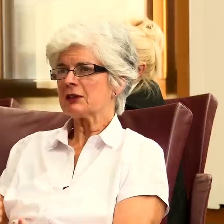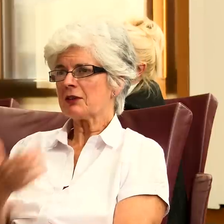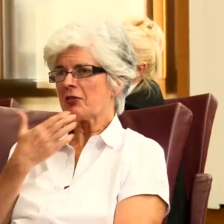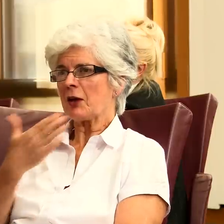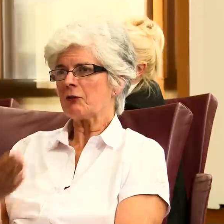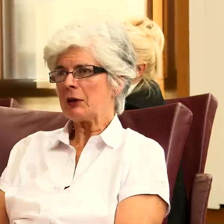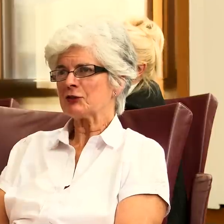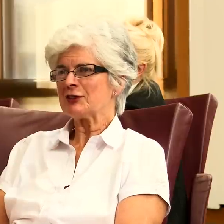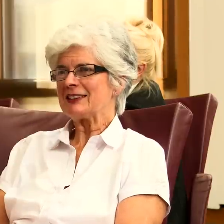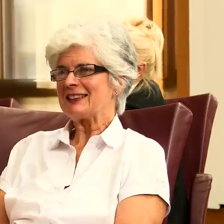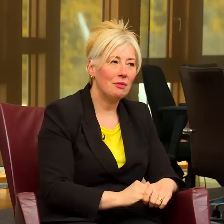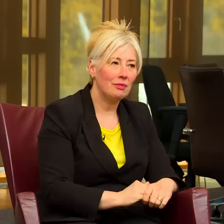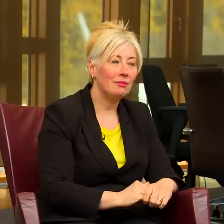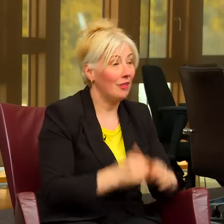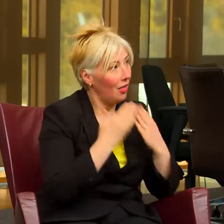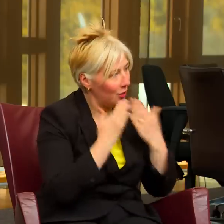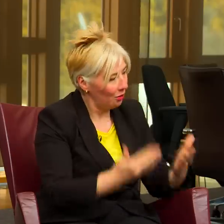That's great thank you very much. Thank you. Thank you.